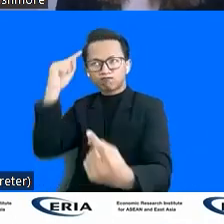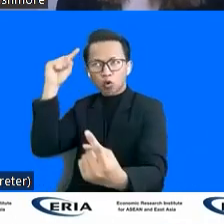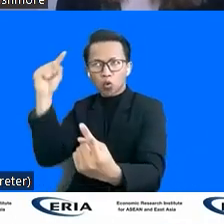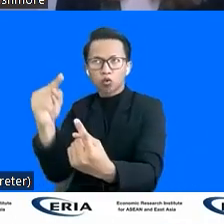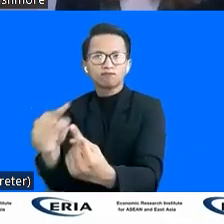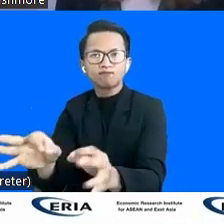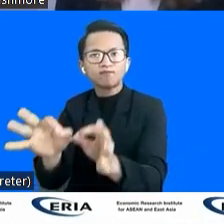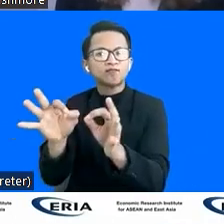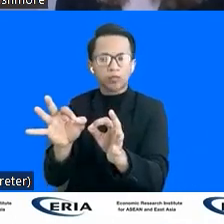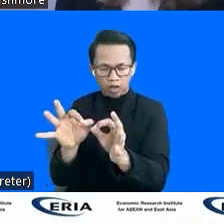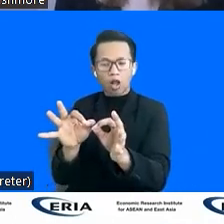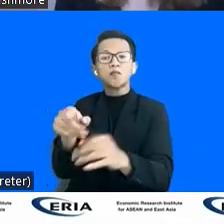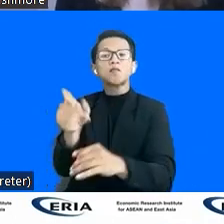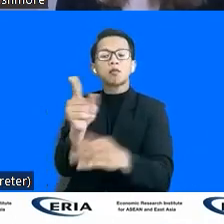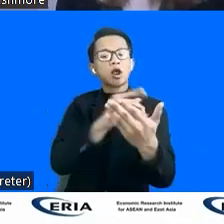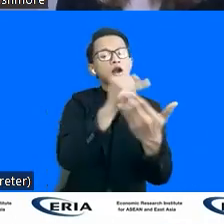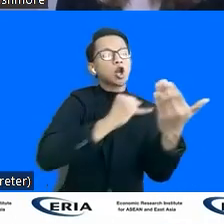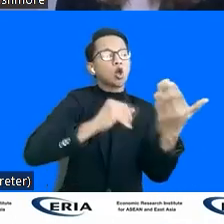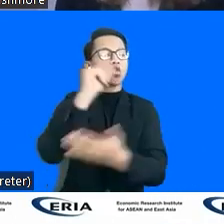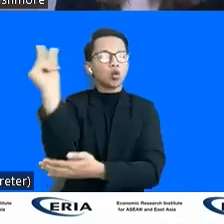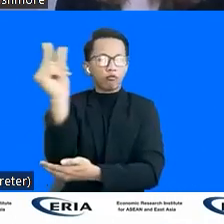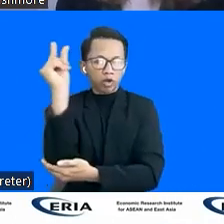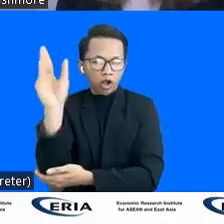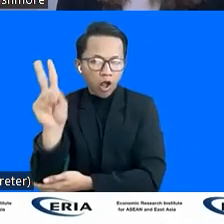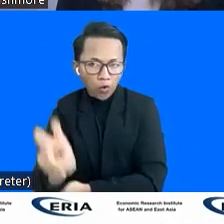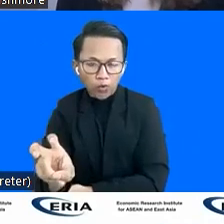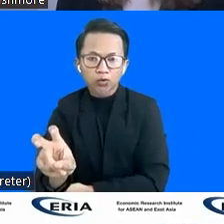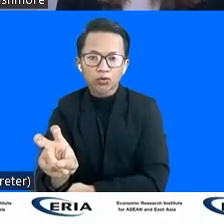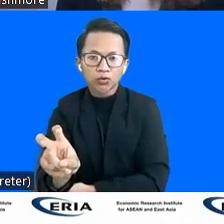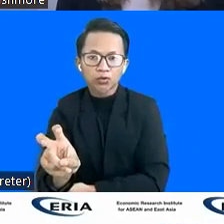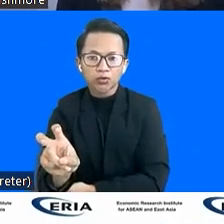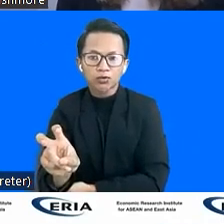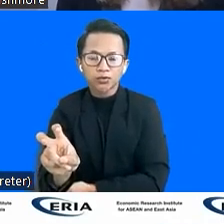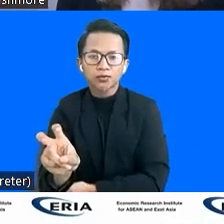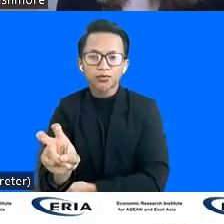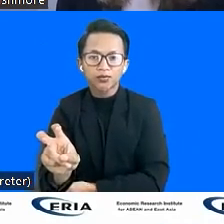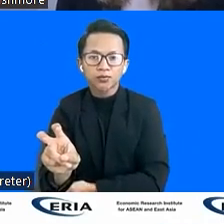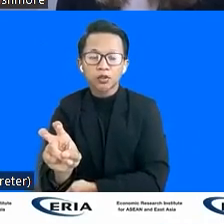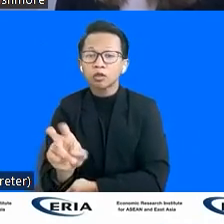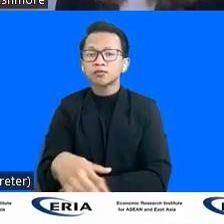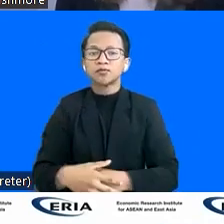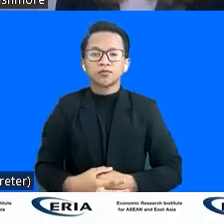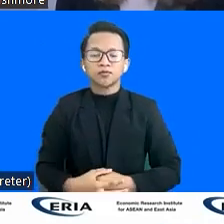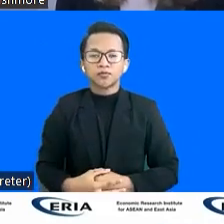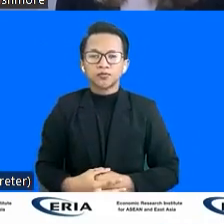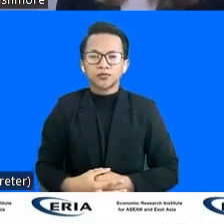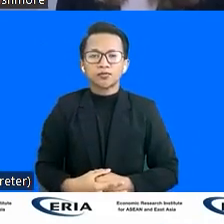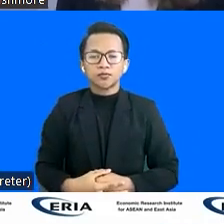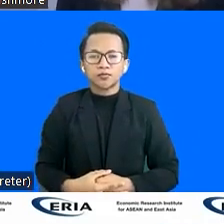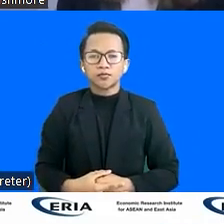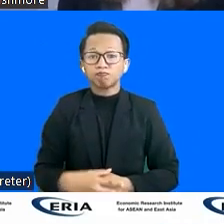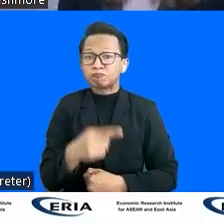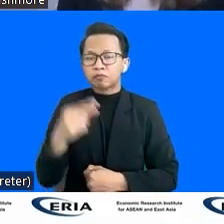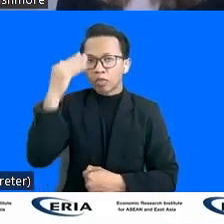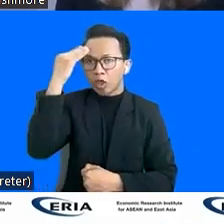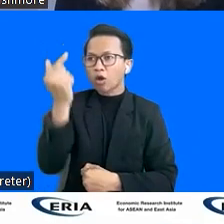design. And to give you a case in point, audible is an example or theory, you know, using voice